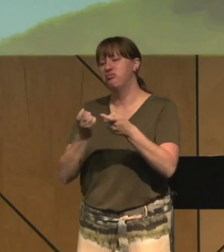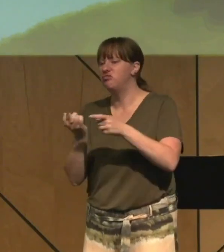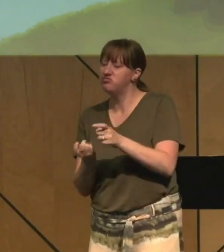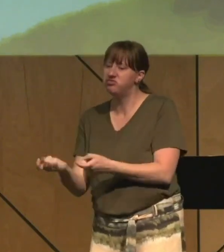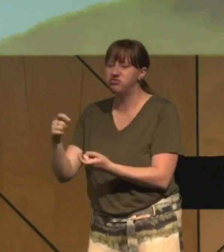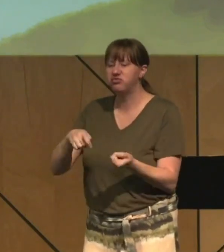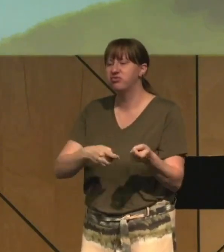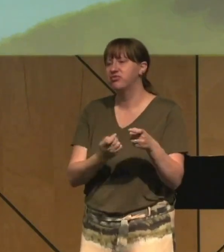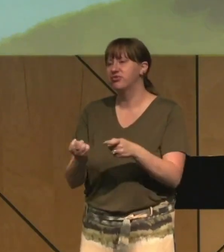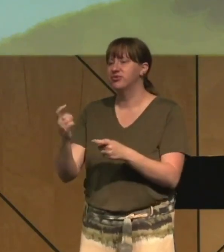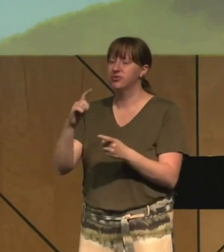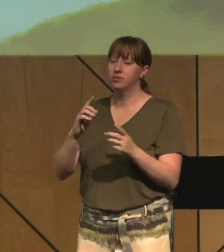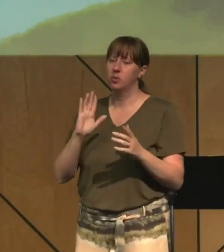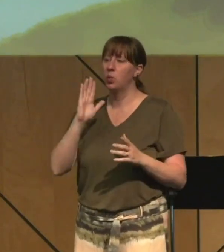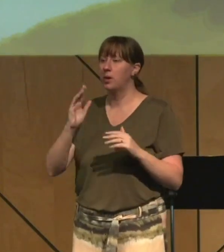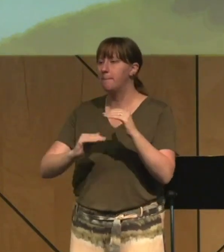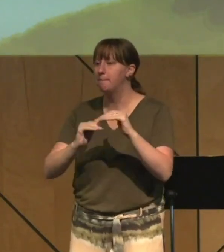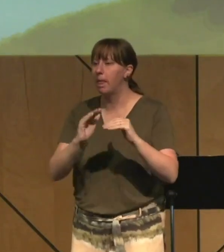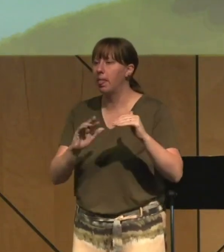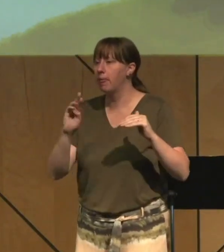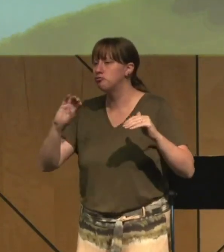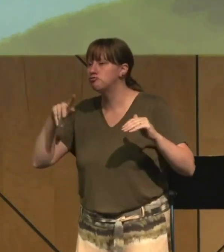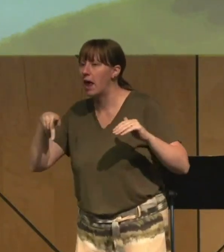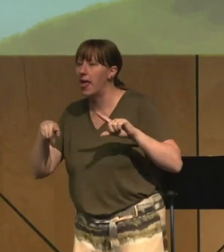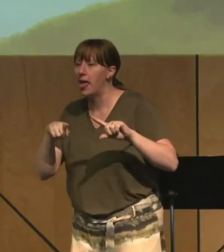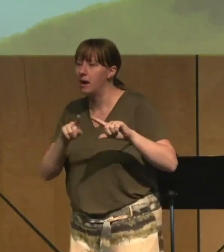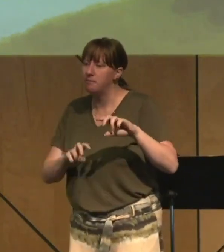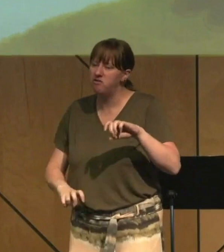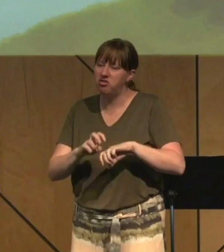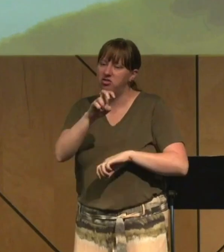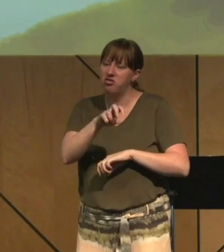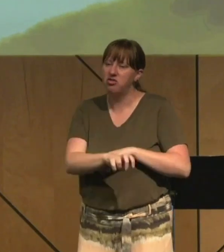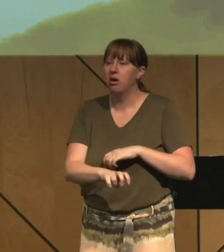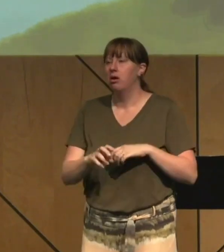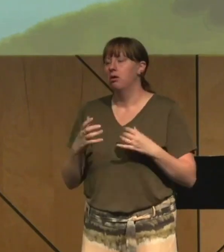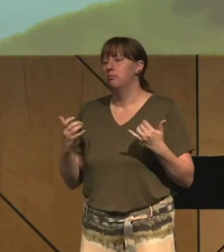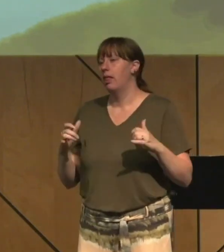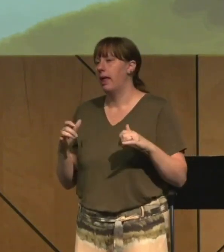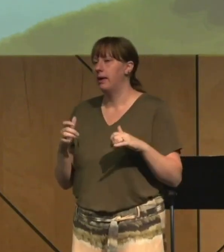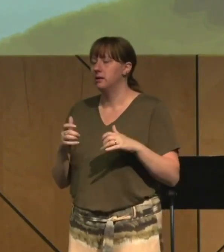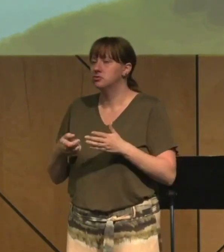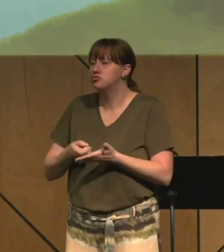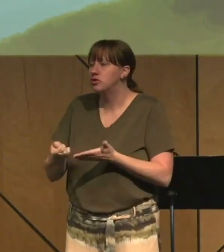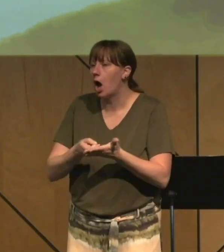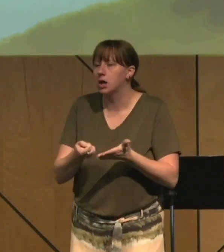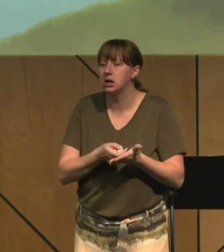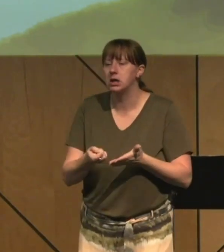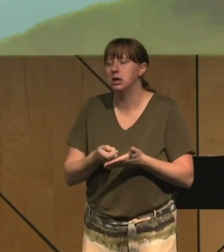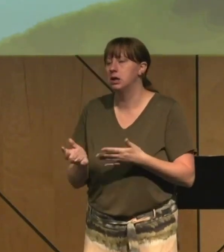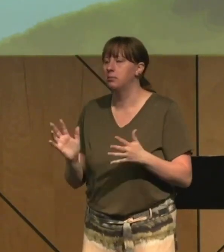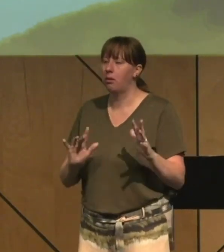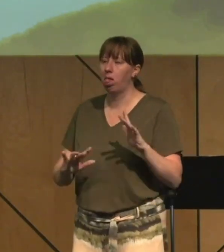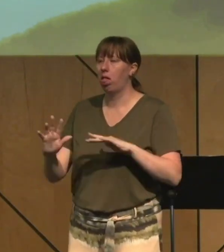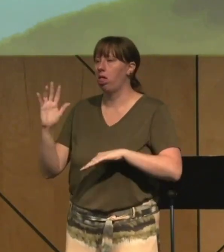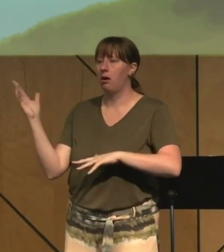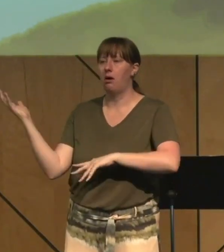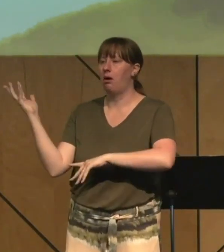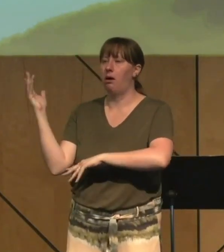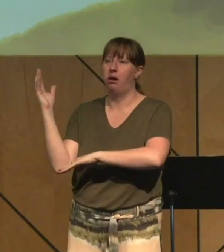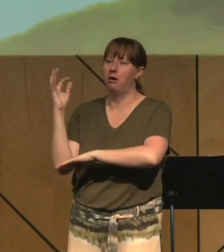ditches, building our own ramps, playing street hockey until the sun set and we finally had to go home.